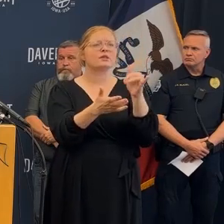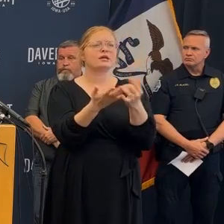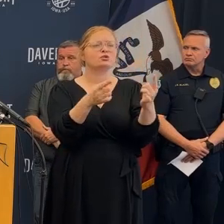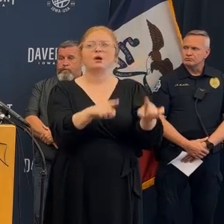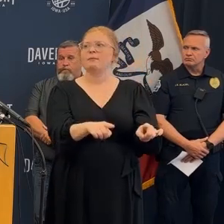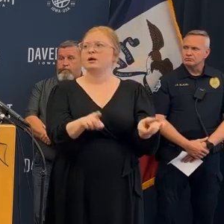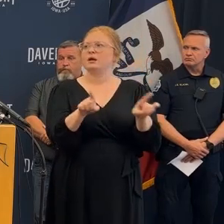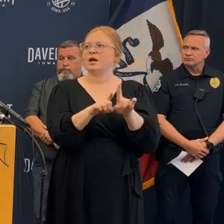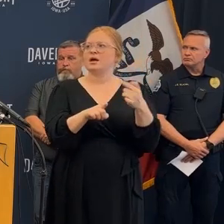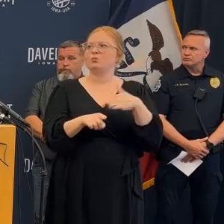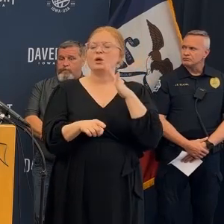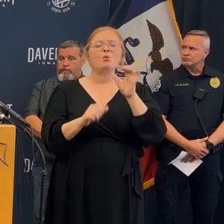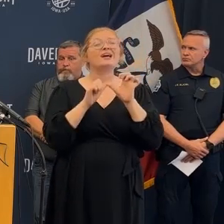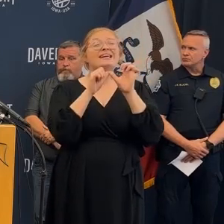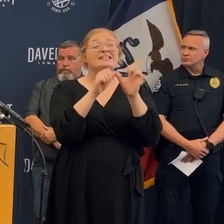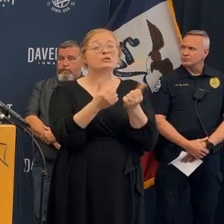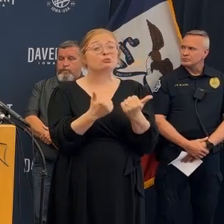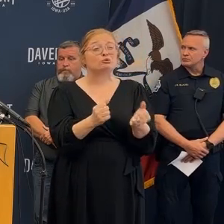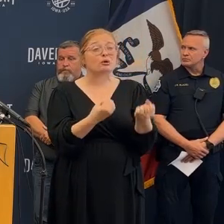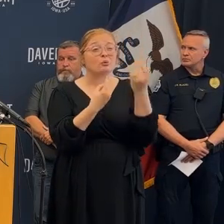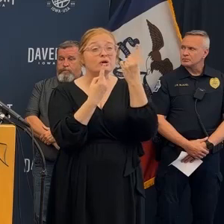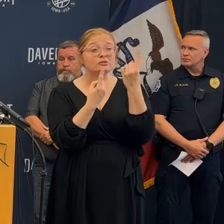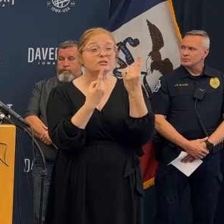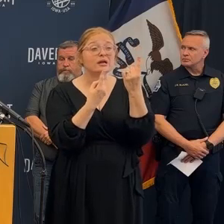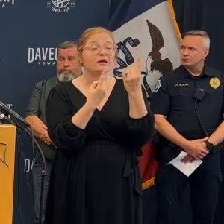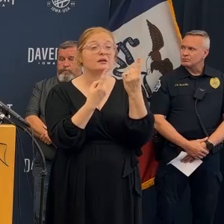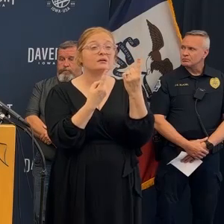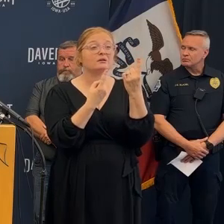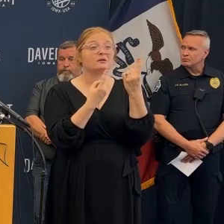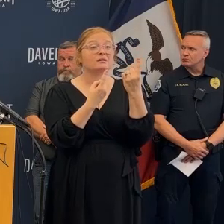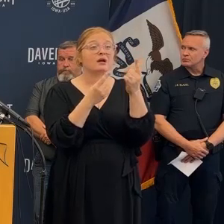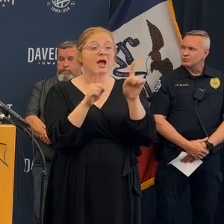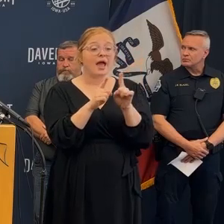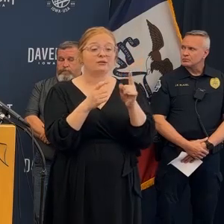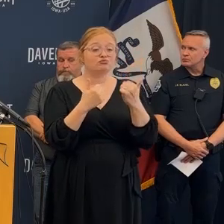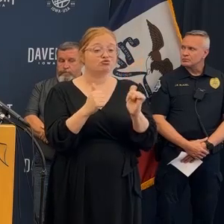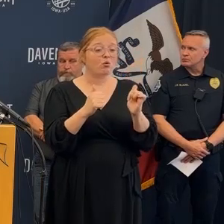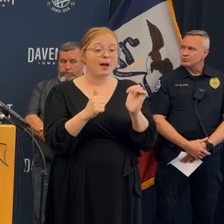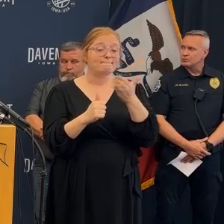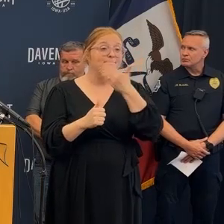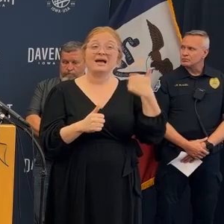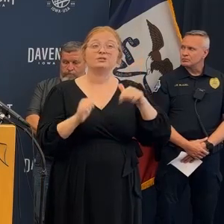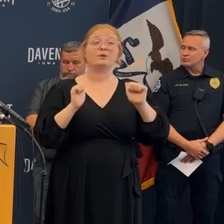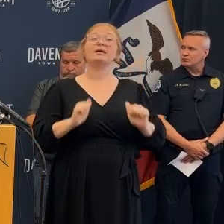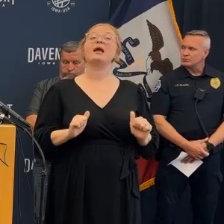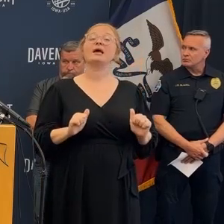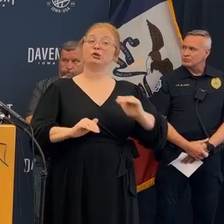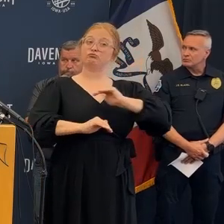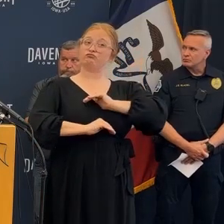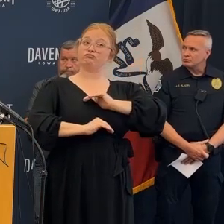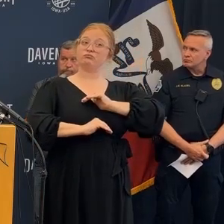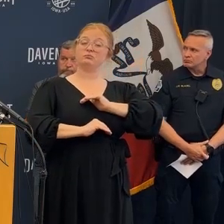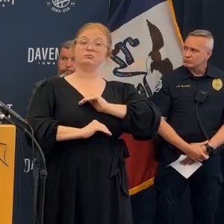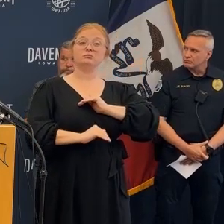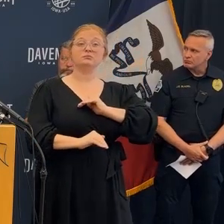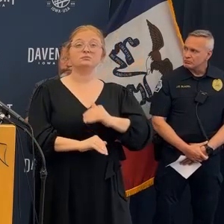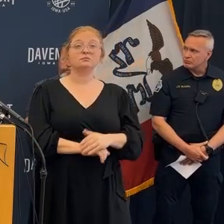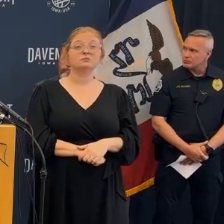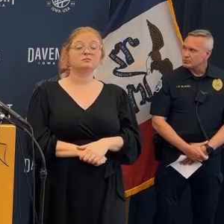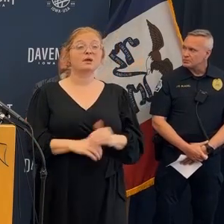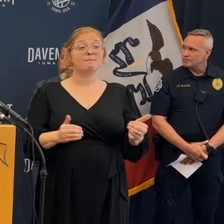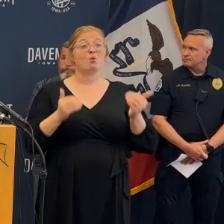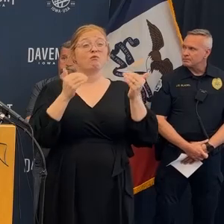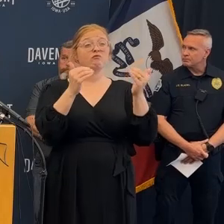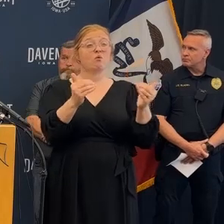something is identified investigating to see that people are doing what they're supposed to do i.e. what Mr. Oswald just said